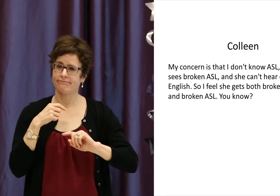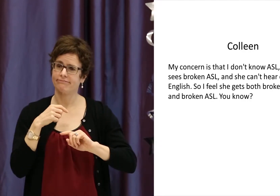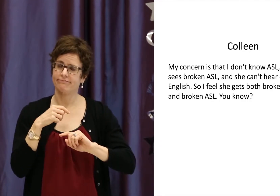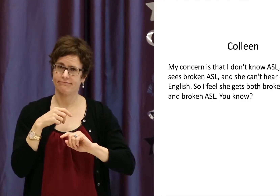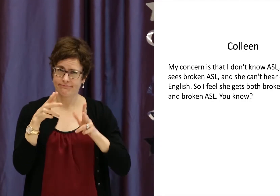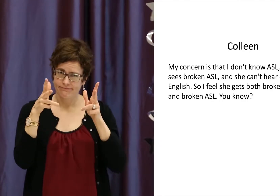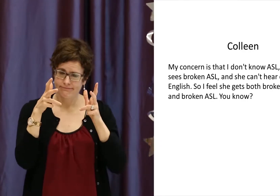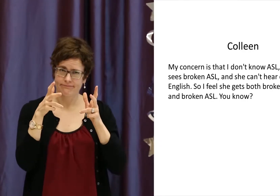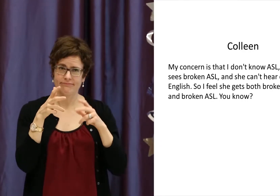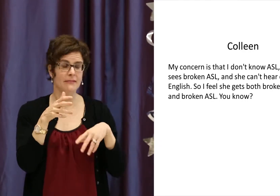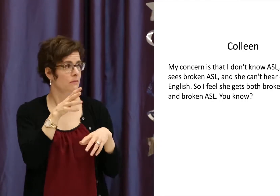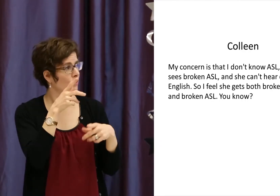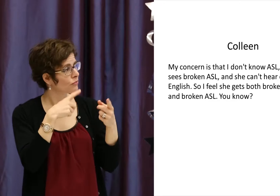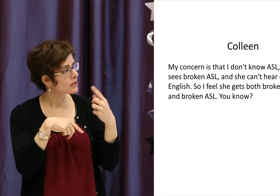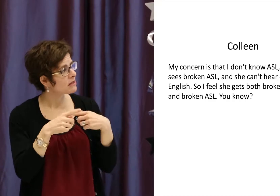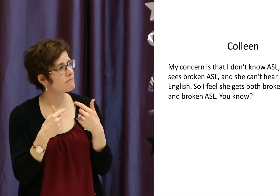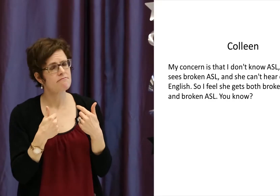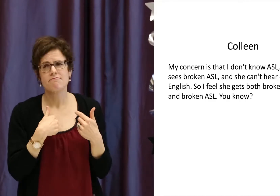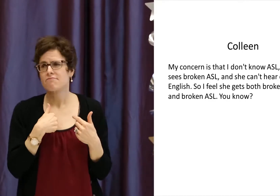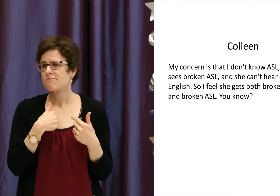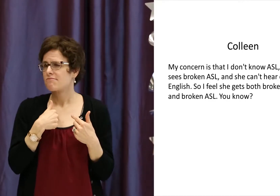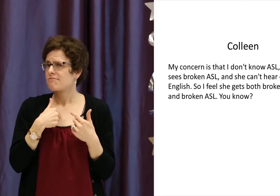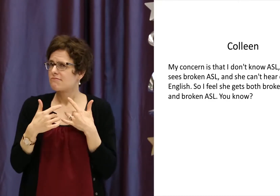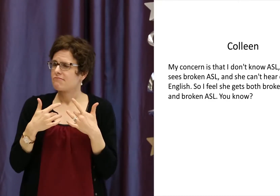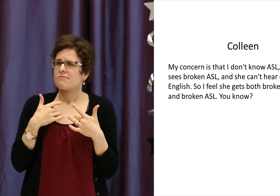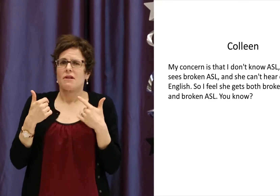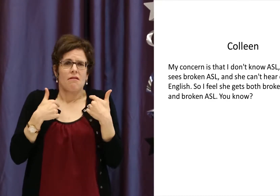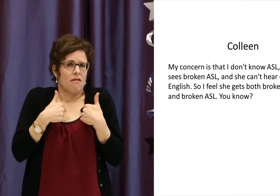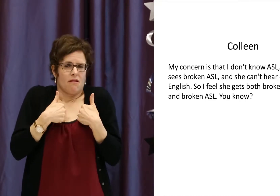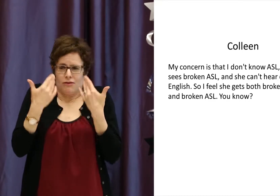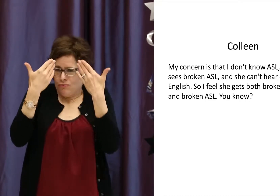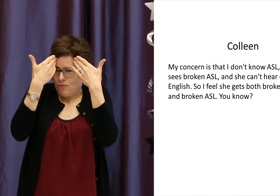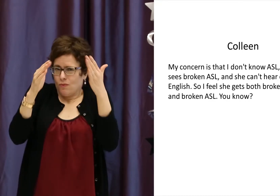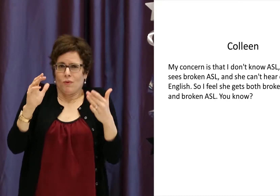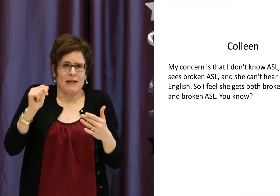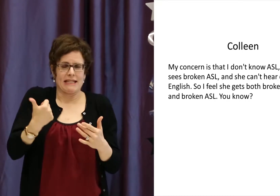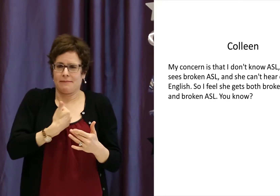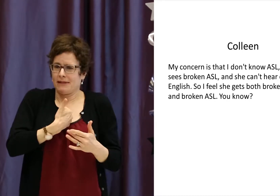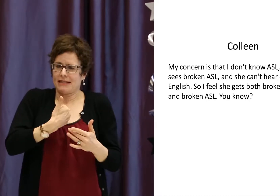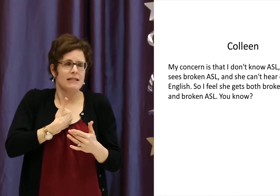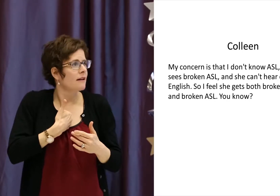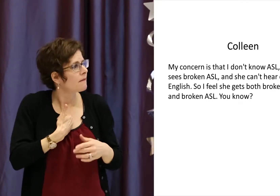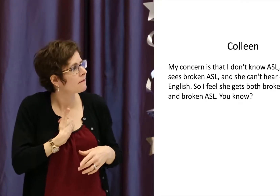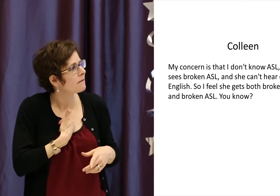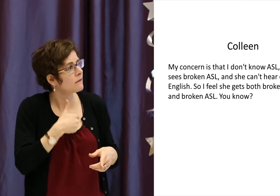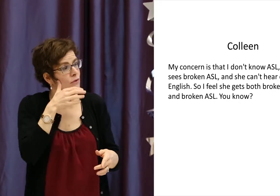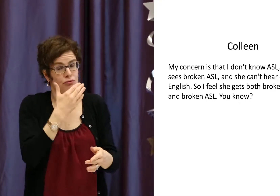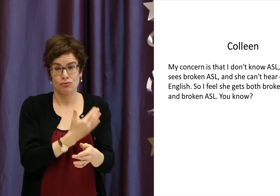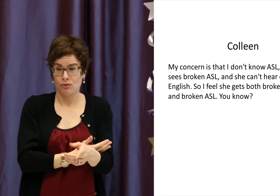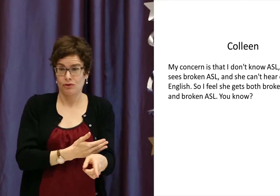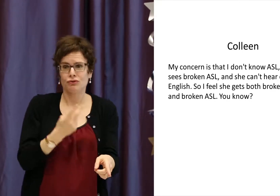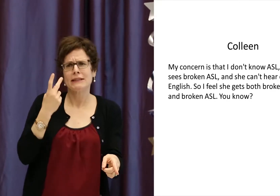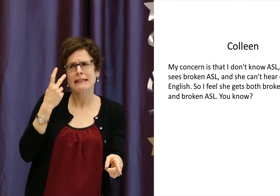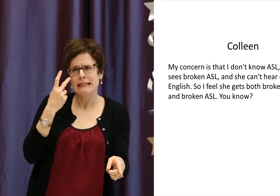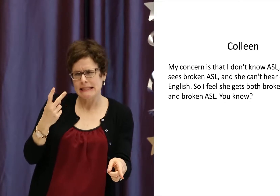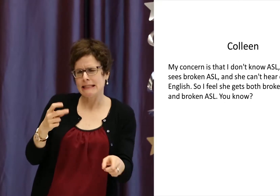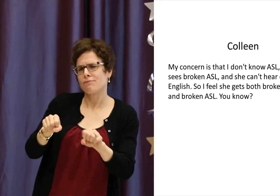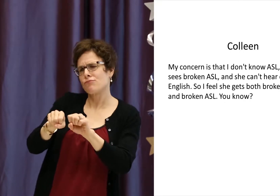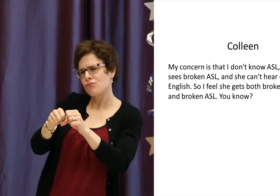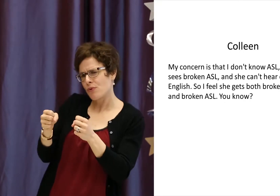her mother signed this particular excerpt to me, and I felt it was quite profound. Her mother said,